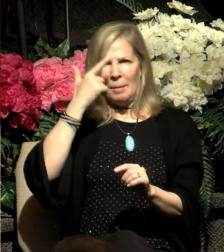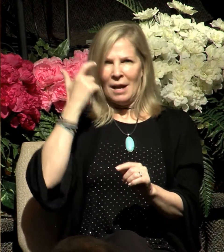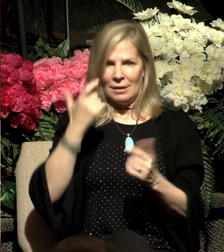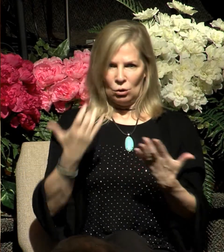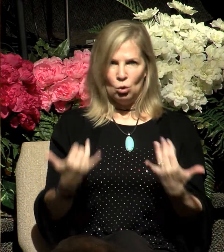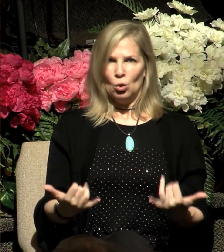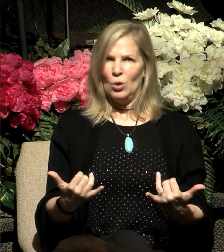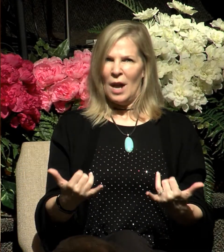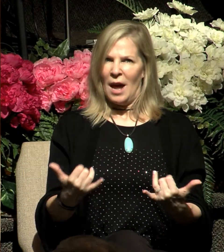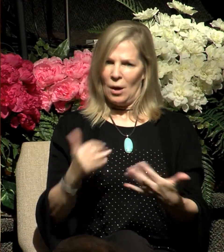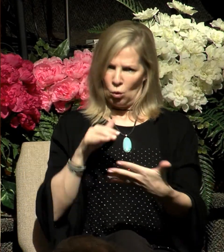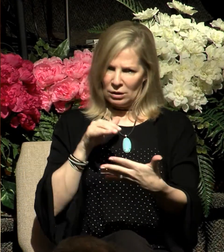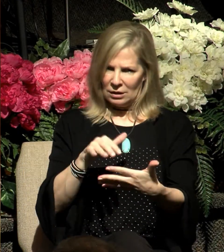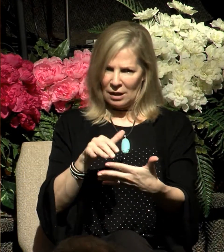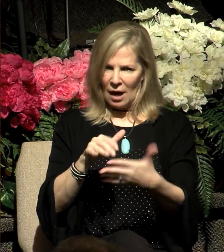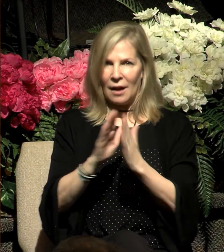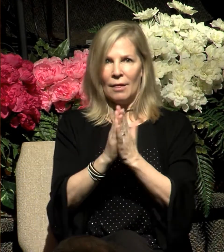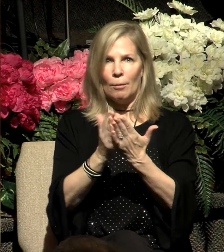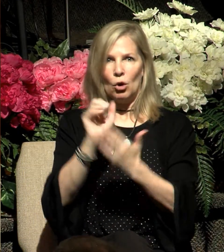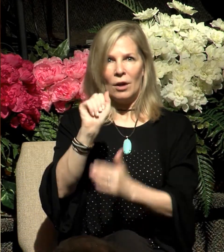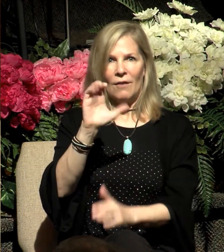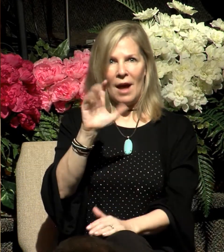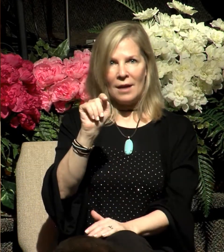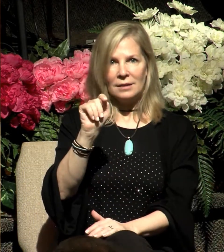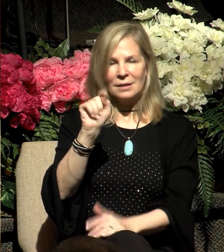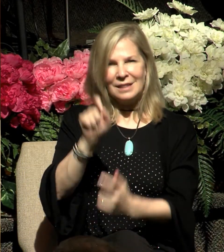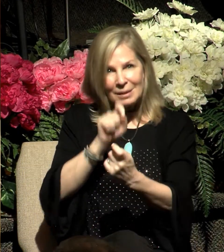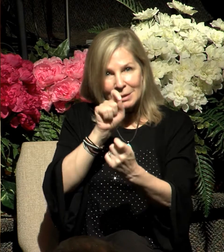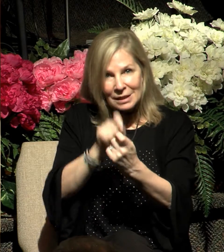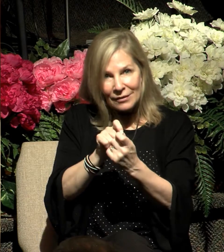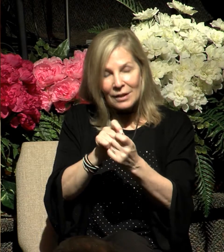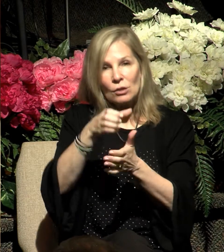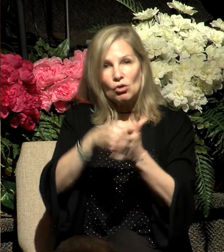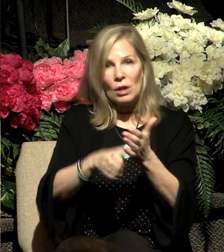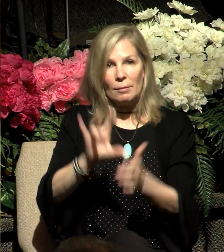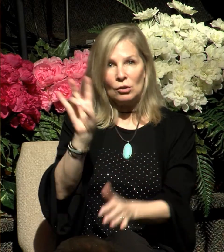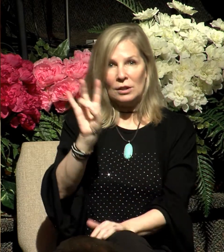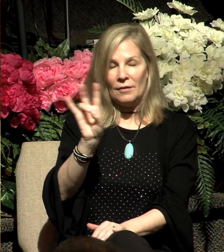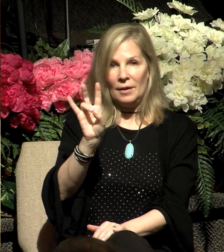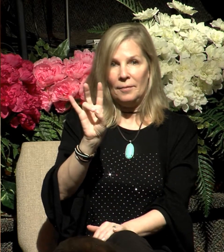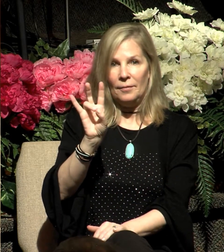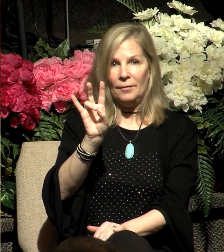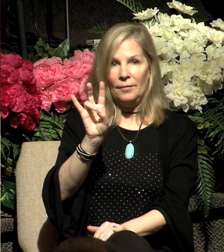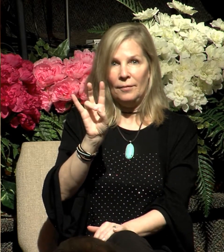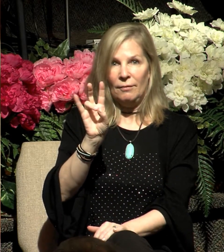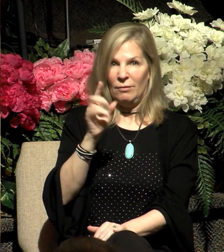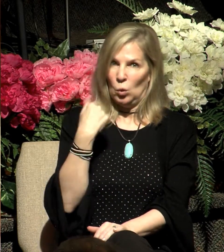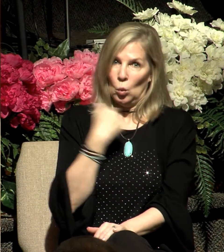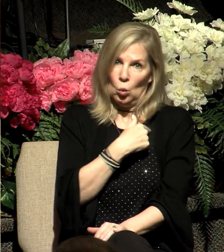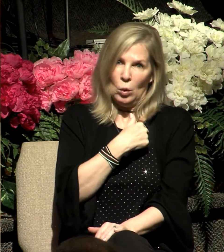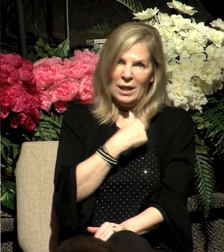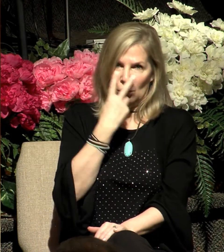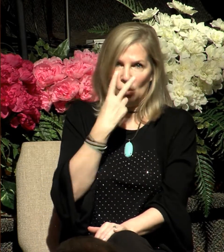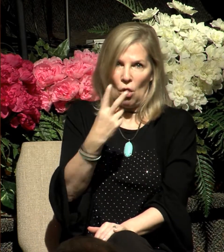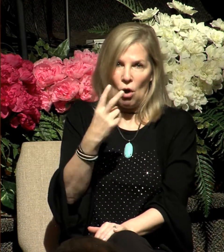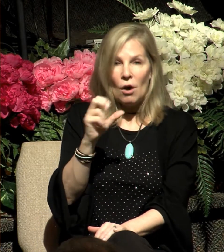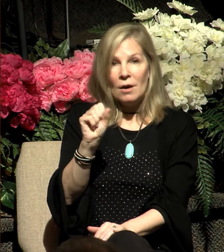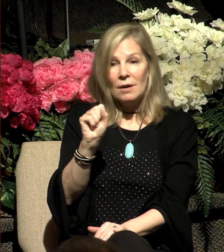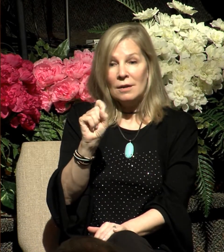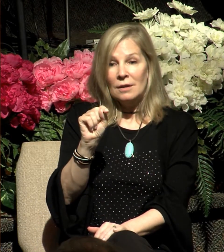of the book of Acts, specifically Acts chapter 7, where, as we've seen, Stephen, the first one who'd ever